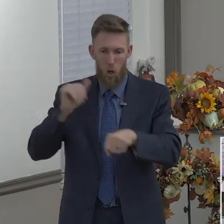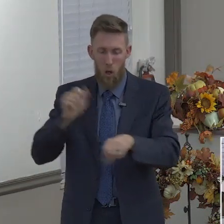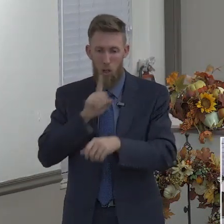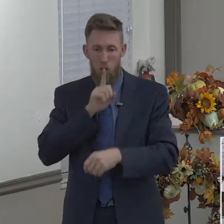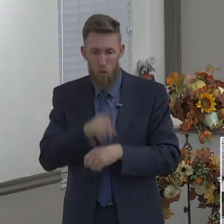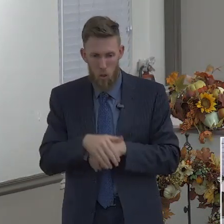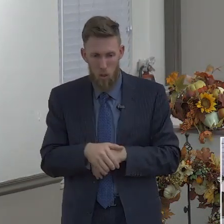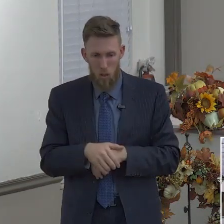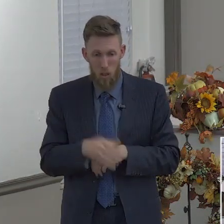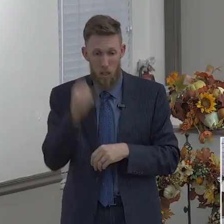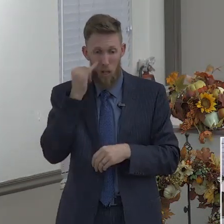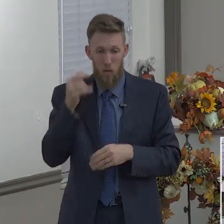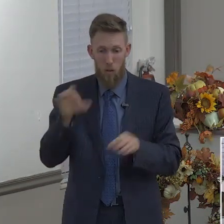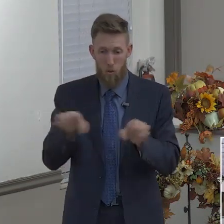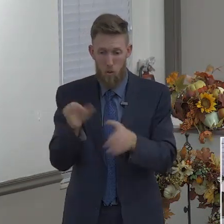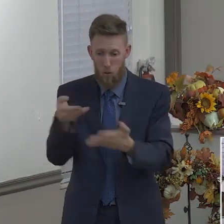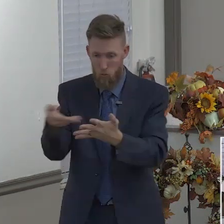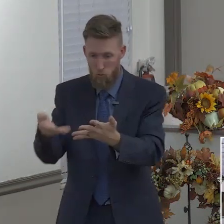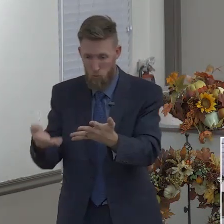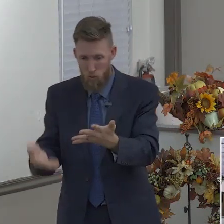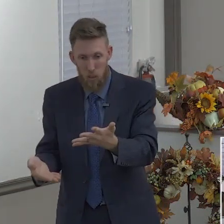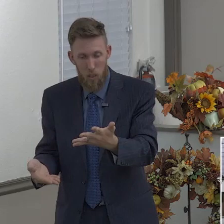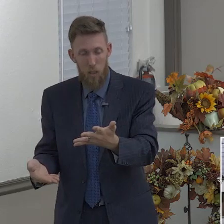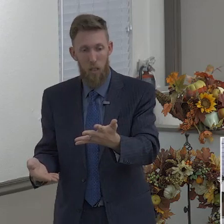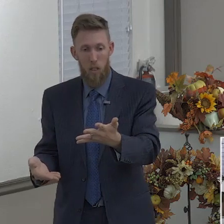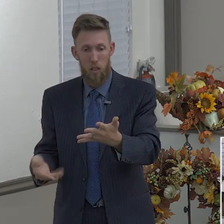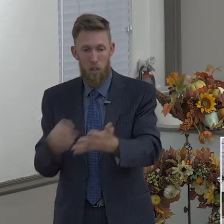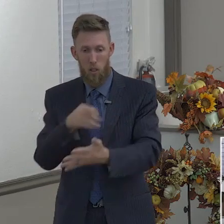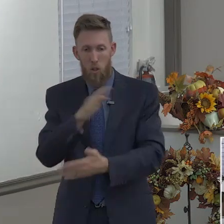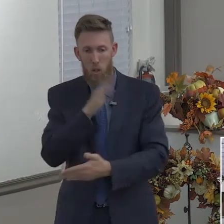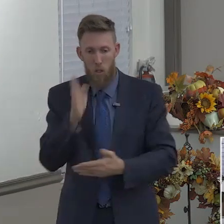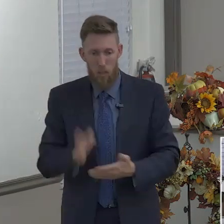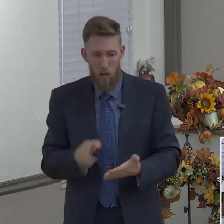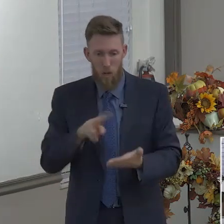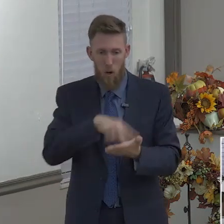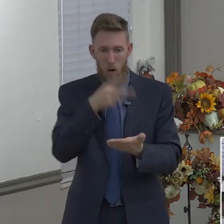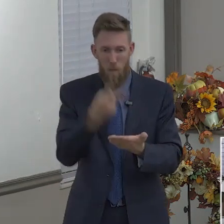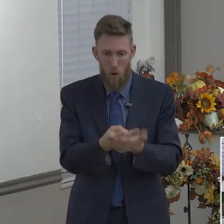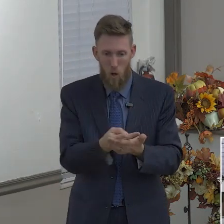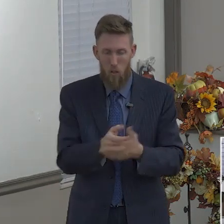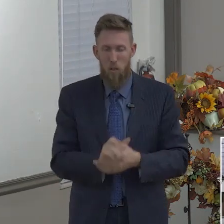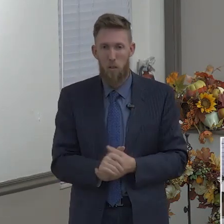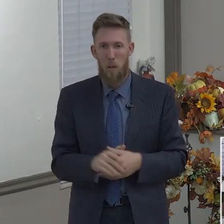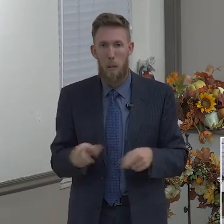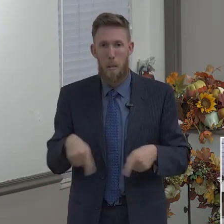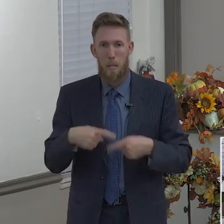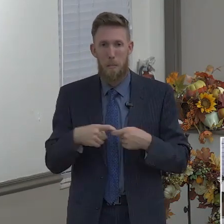This verse happens to be my dad's life verse. A fabulous verse.